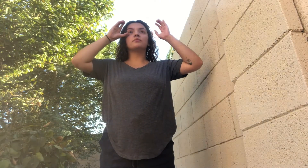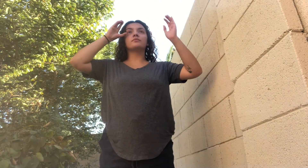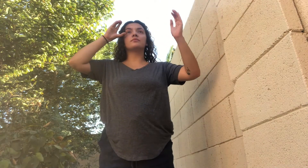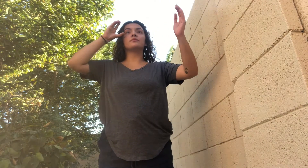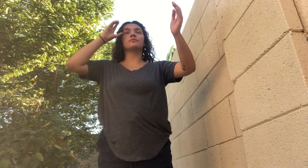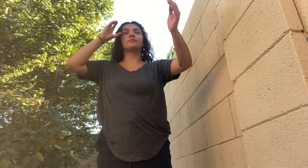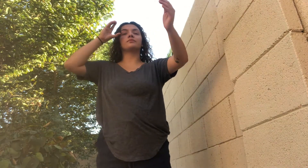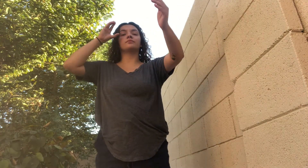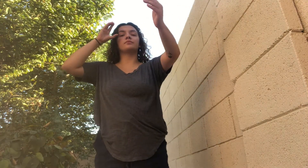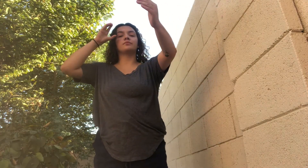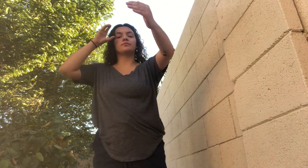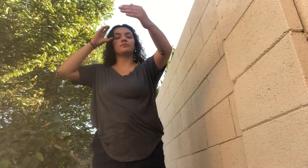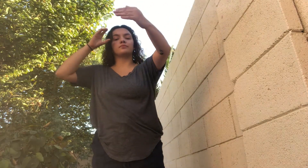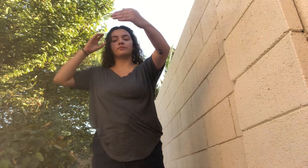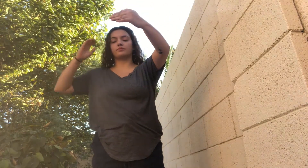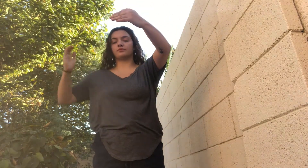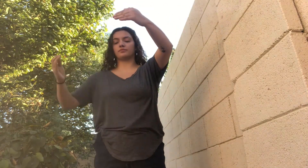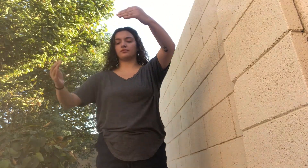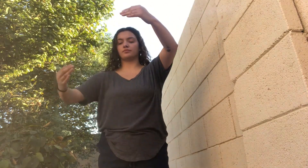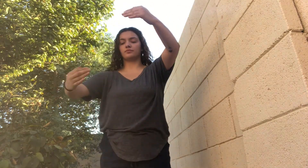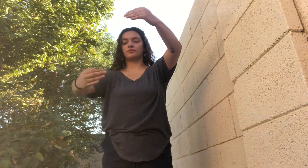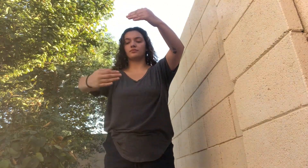well-being inhaling affirmatively